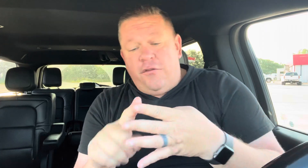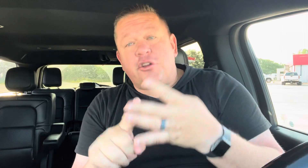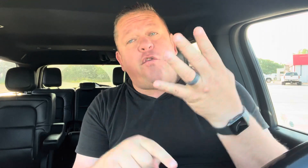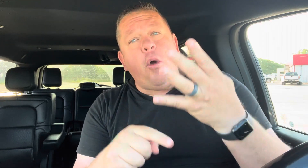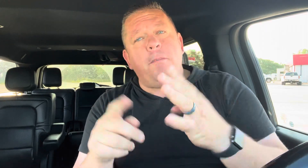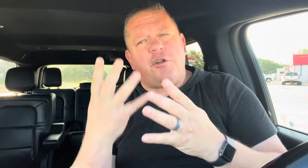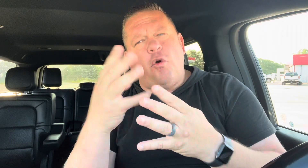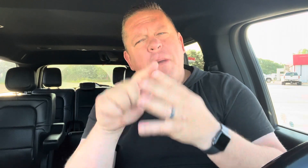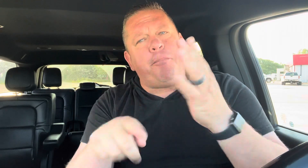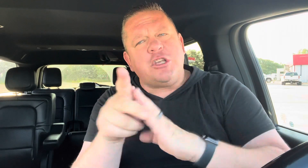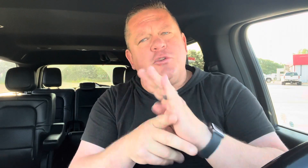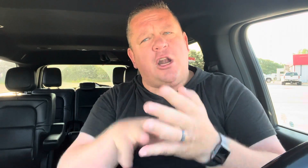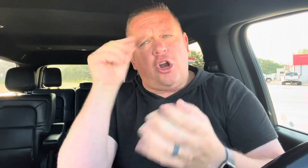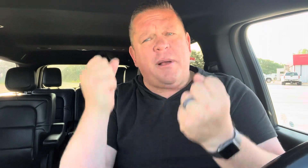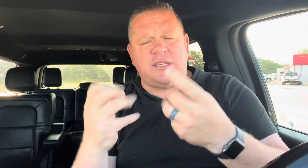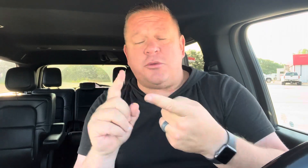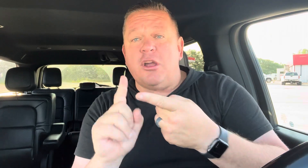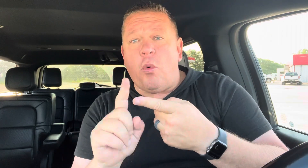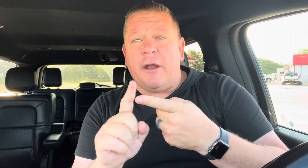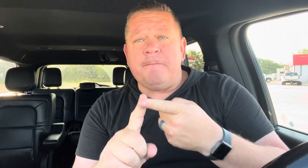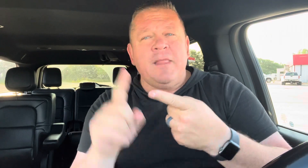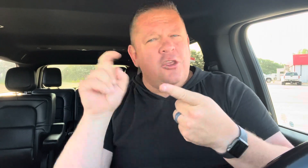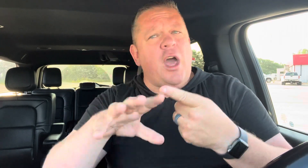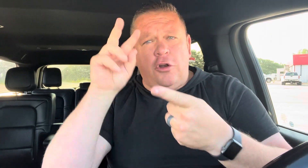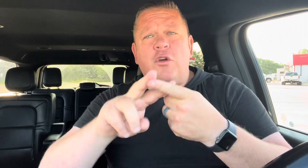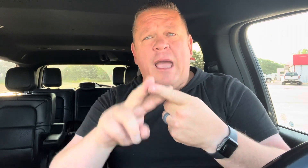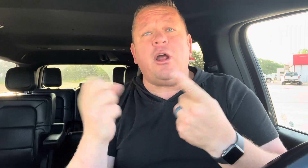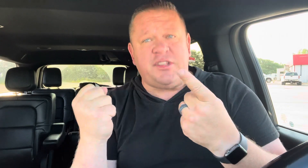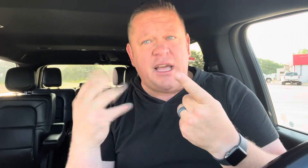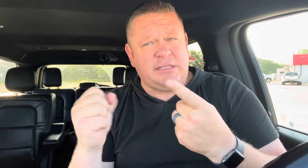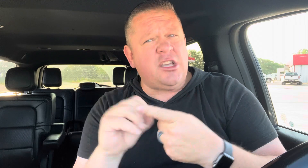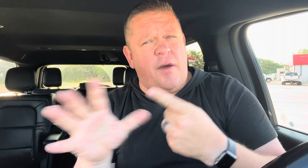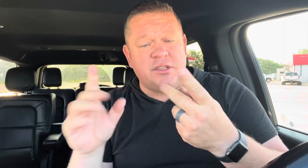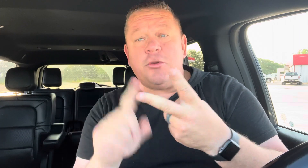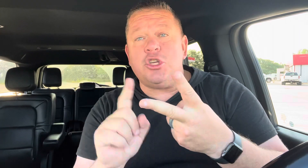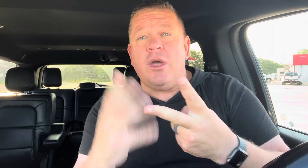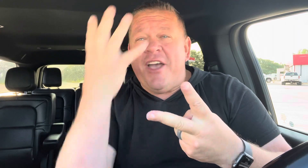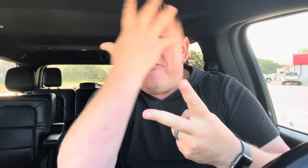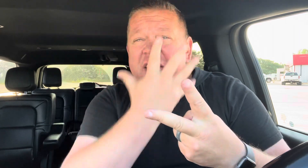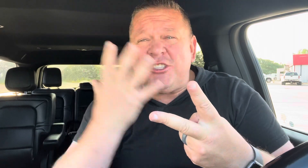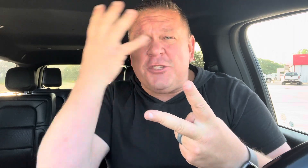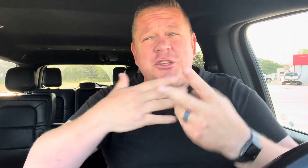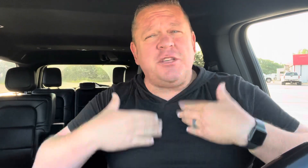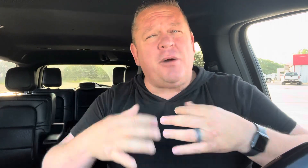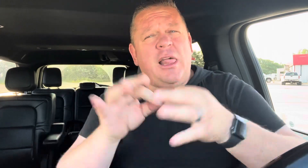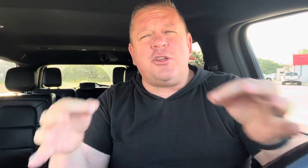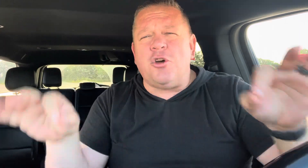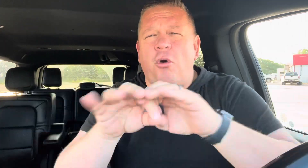There's four main principles you got to learn about sign language. Number one, you've got to learn the vocabulary and the signs. That's obvious. Number two, facial expressions and body language. So important.